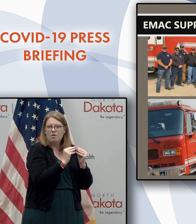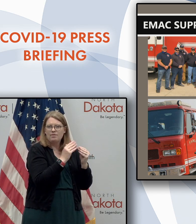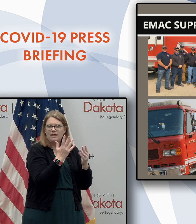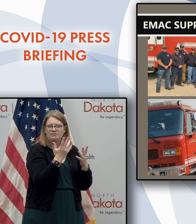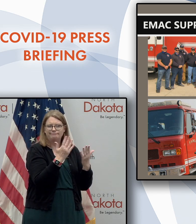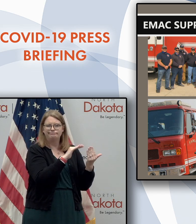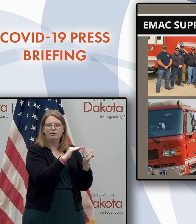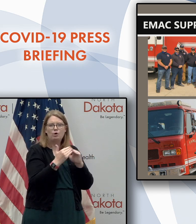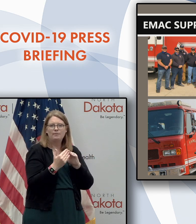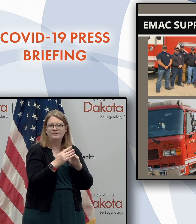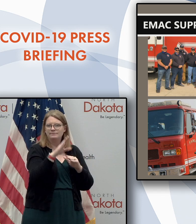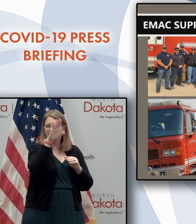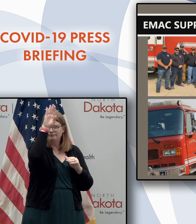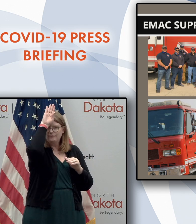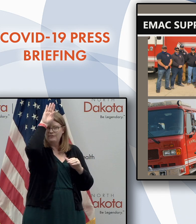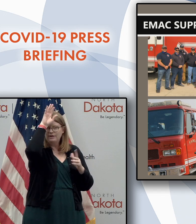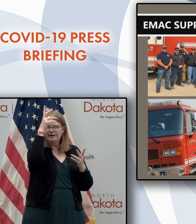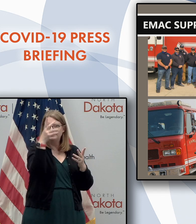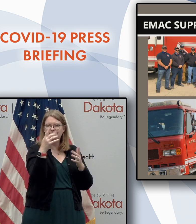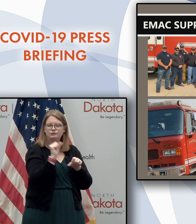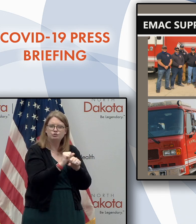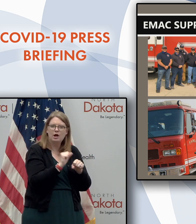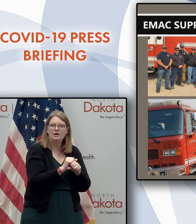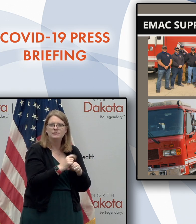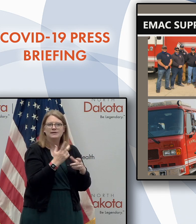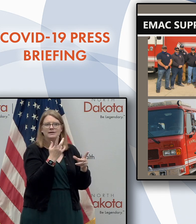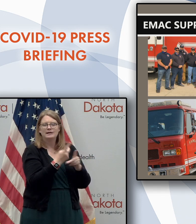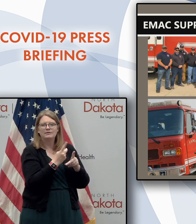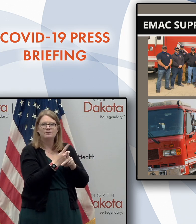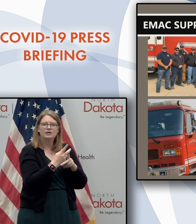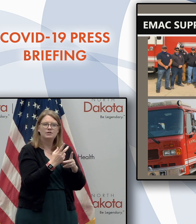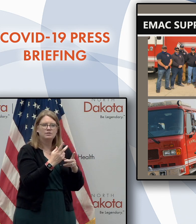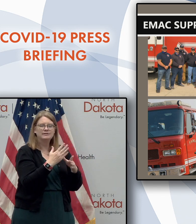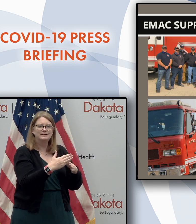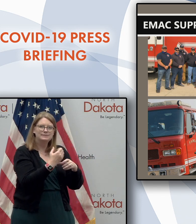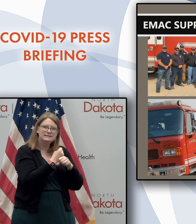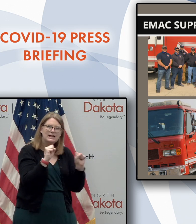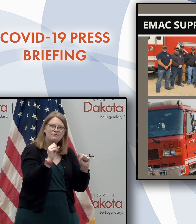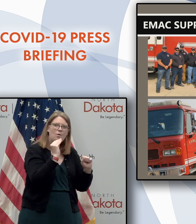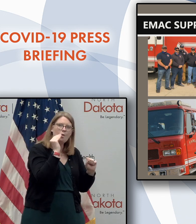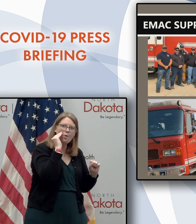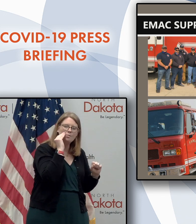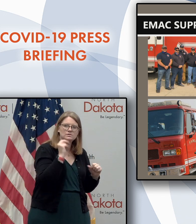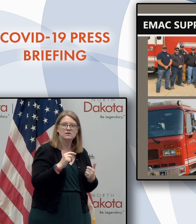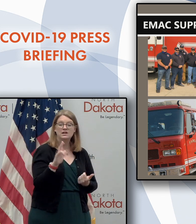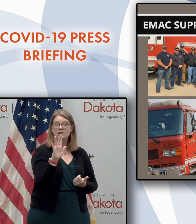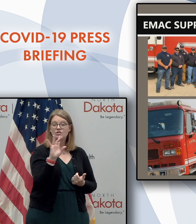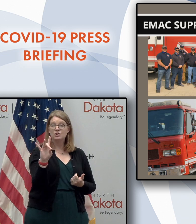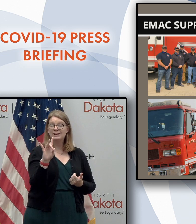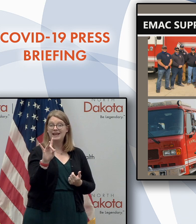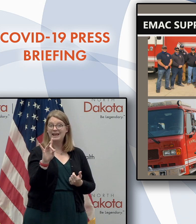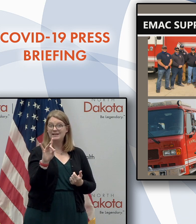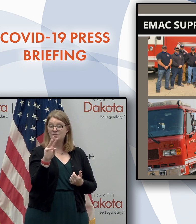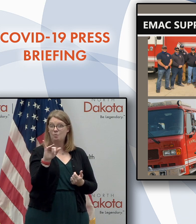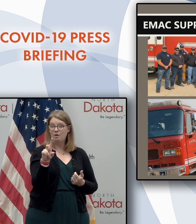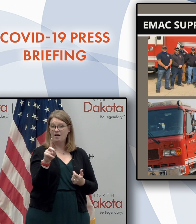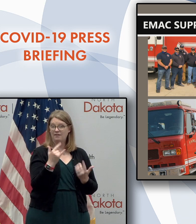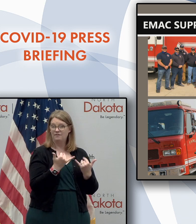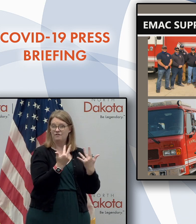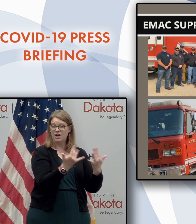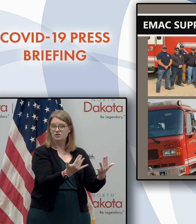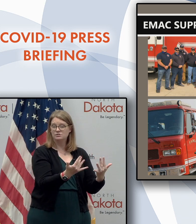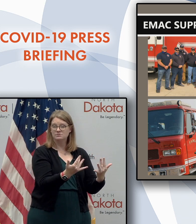firefighting, protect communities and homes and buildings from advancing wildfires. There's currently 38 active wildfires threatening